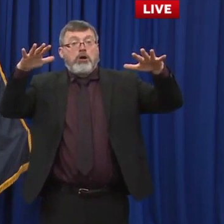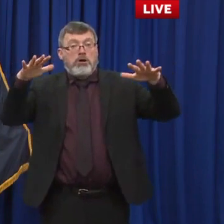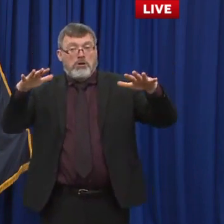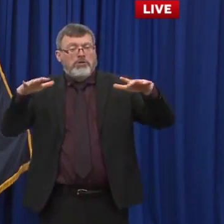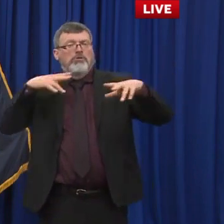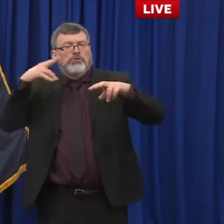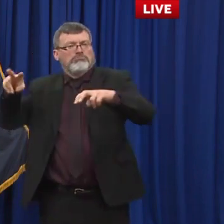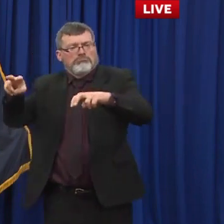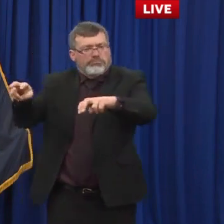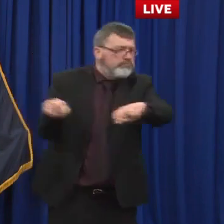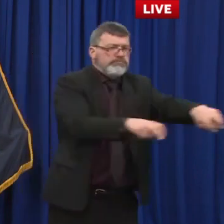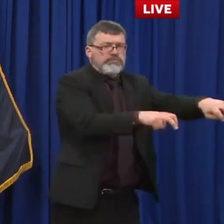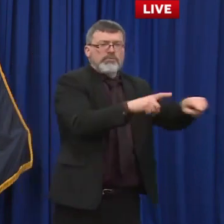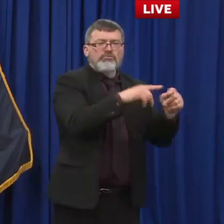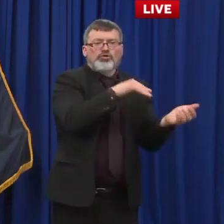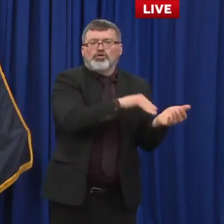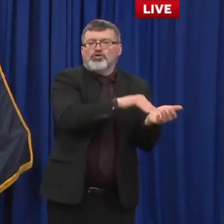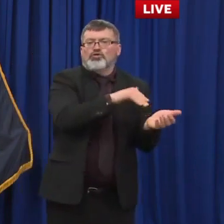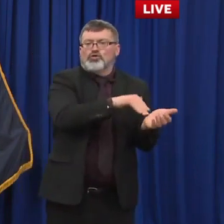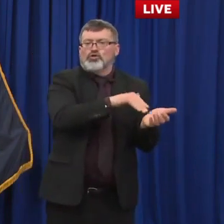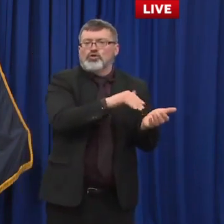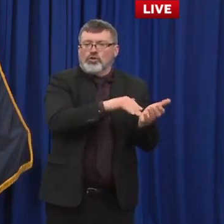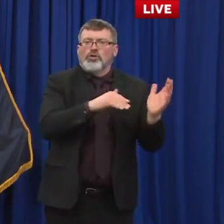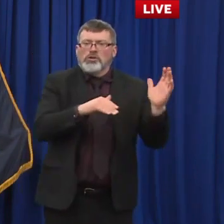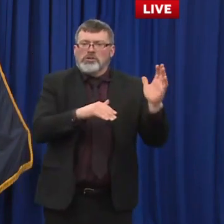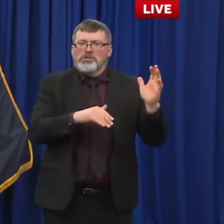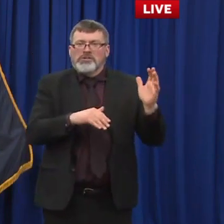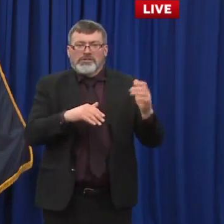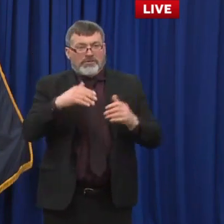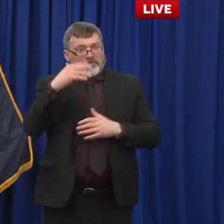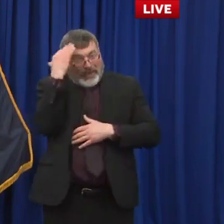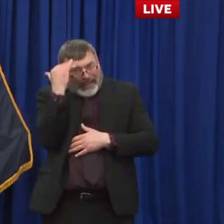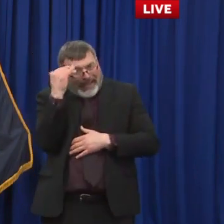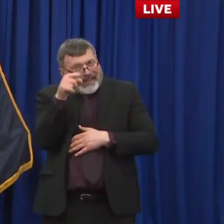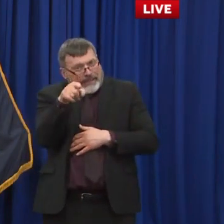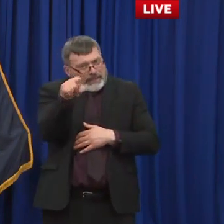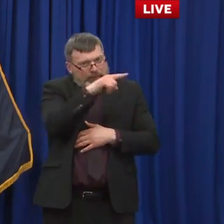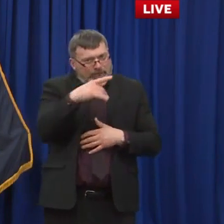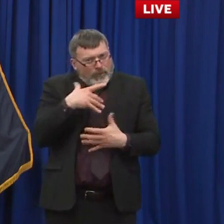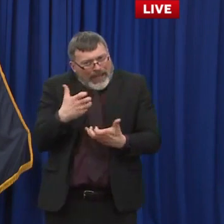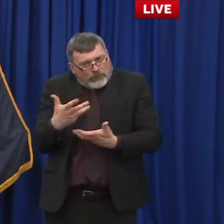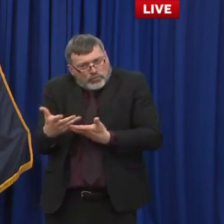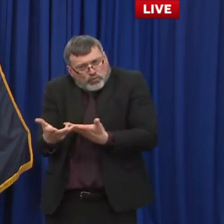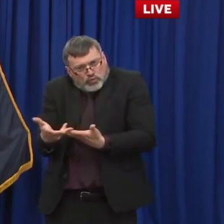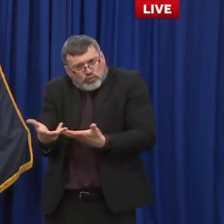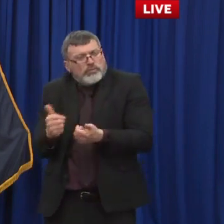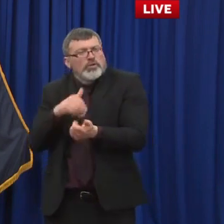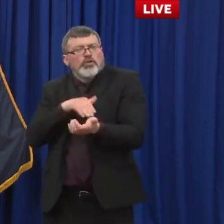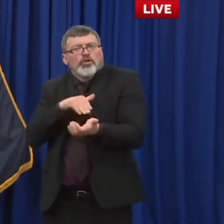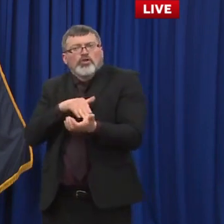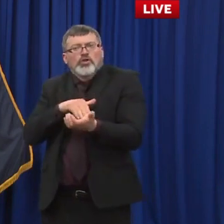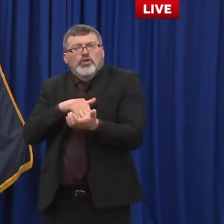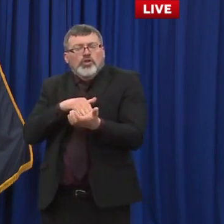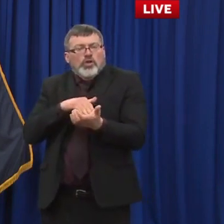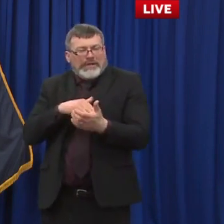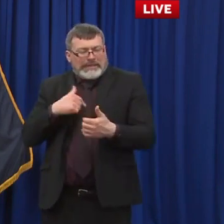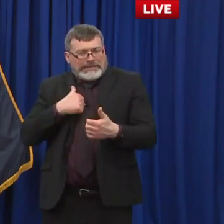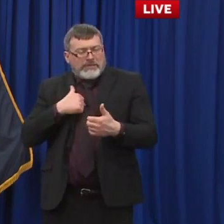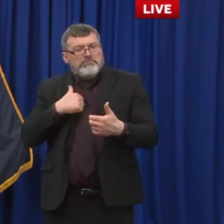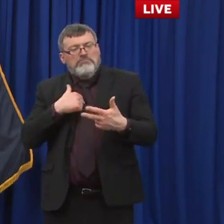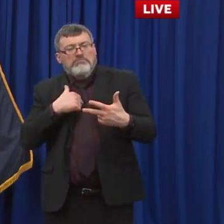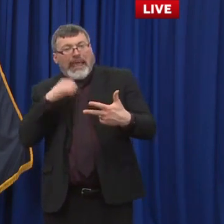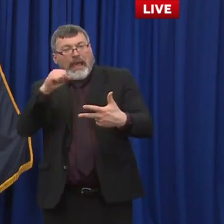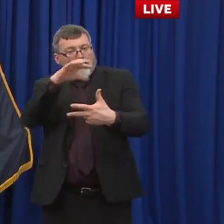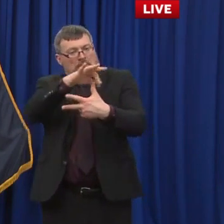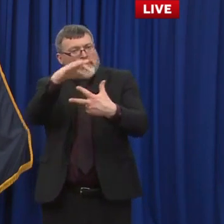higher increase in uptick in it because you get to talk about the pros and cons the side effects of each of those uh vaccines and the potential and we'll